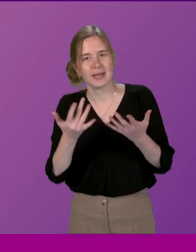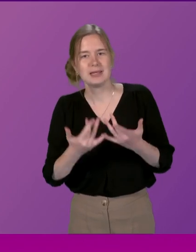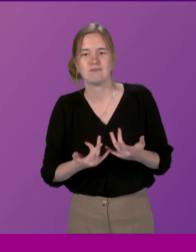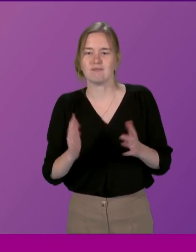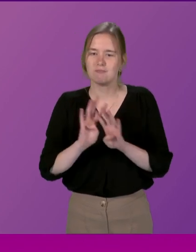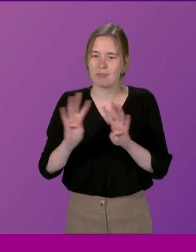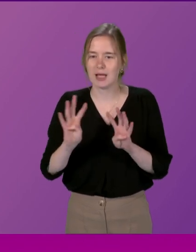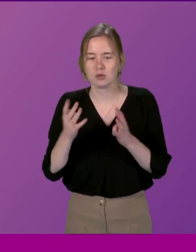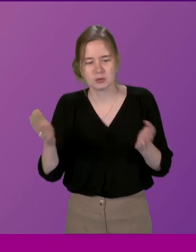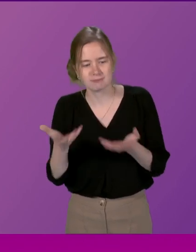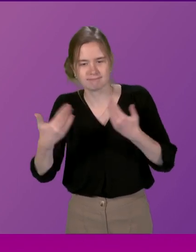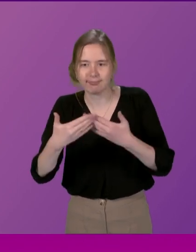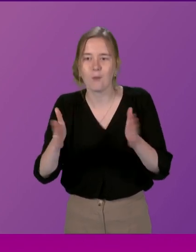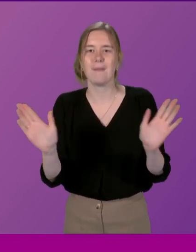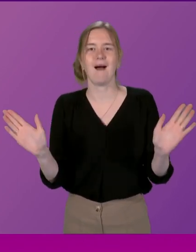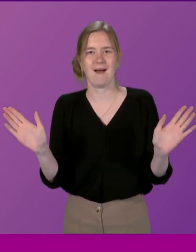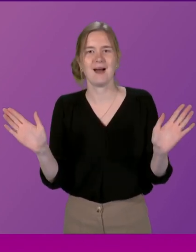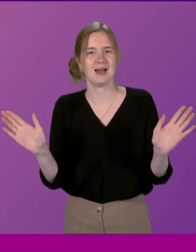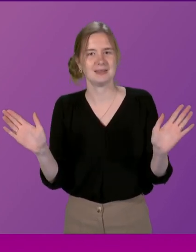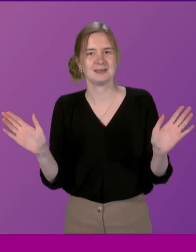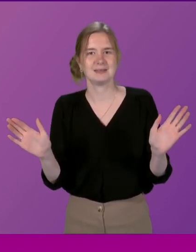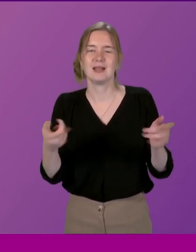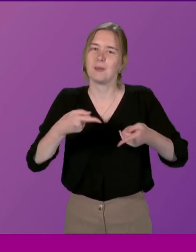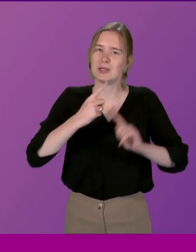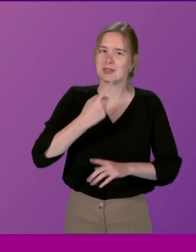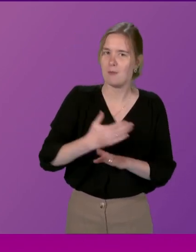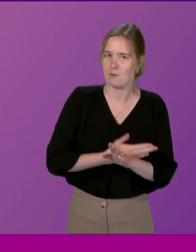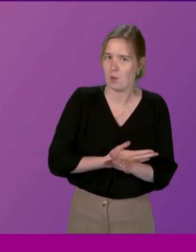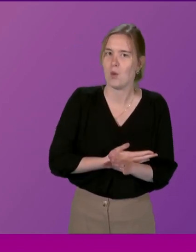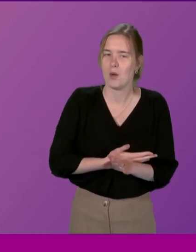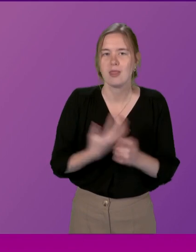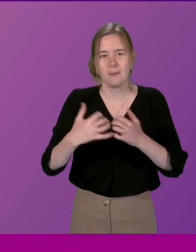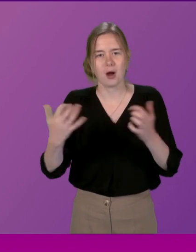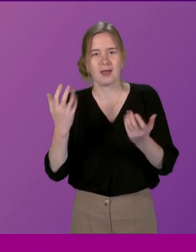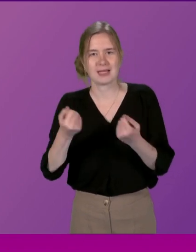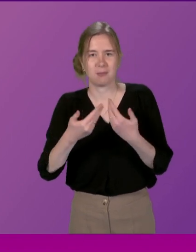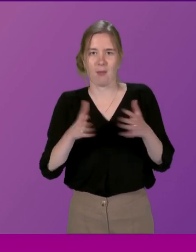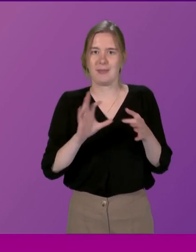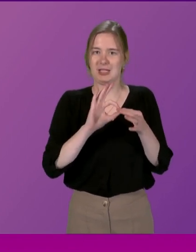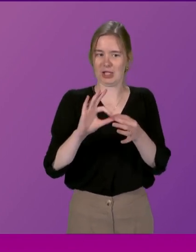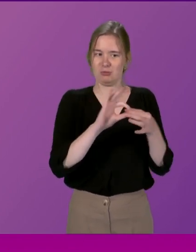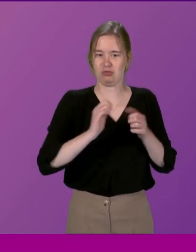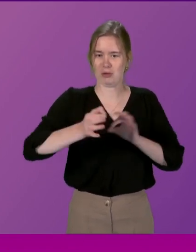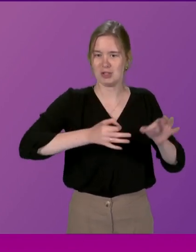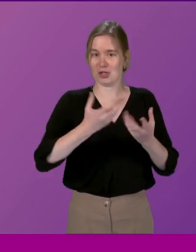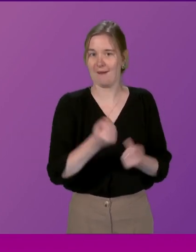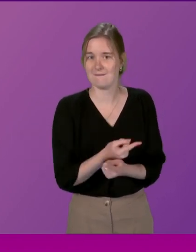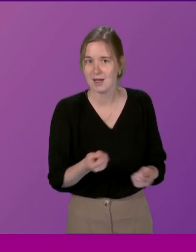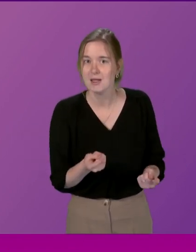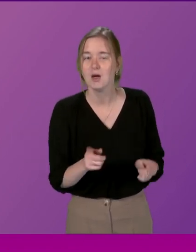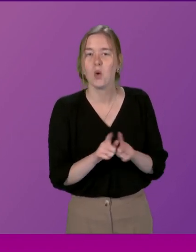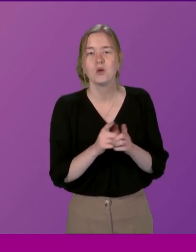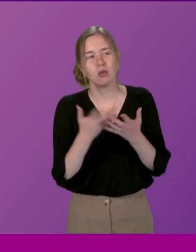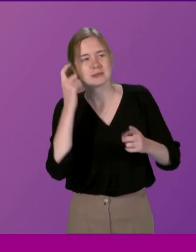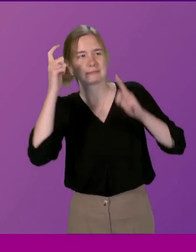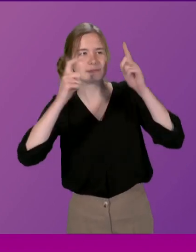panel was pushing an open door As the Minister mentioned earlier, the Parliament already has a public engagement strategy And there is already a lot of